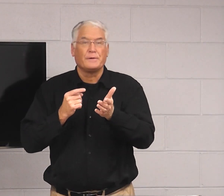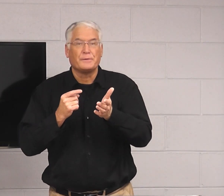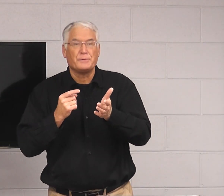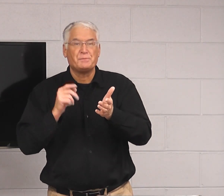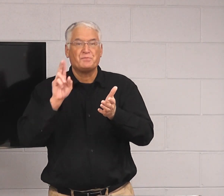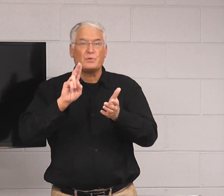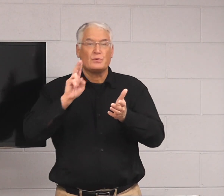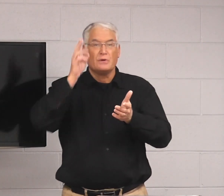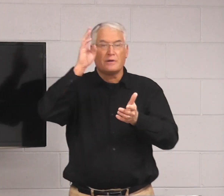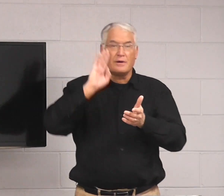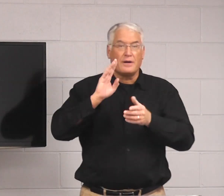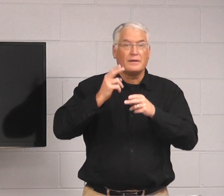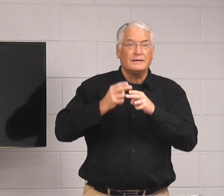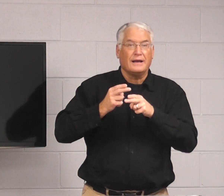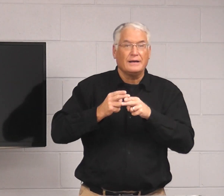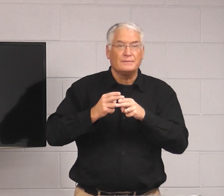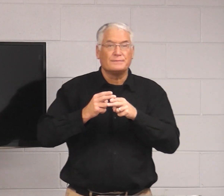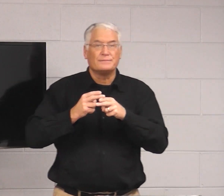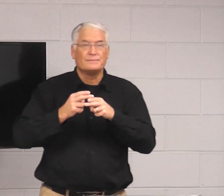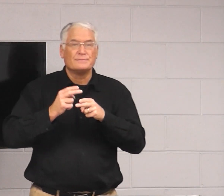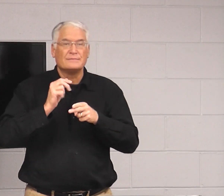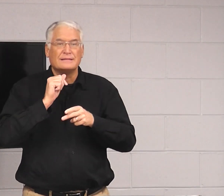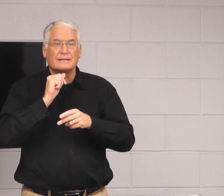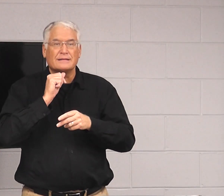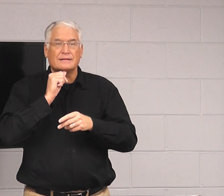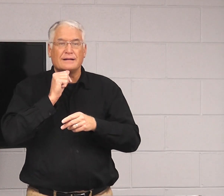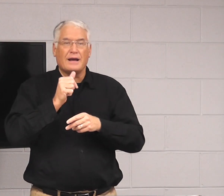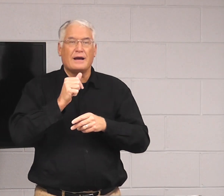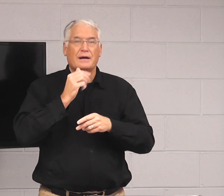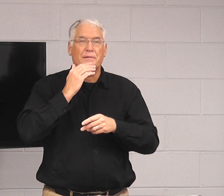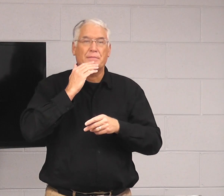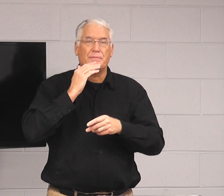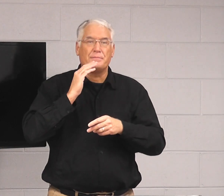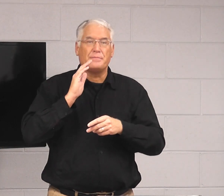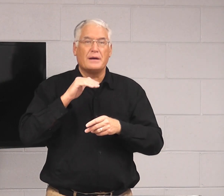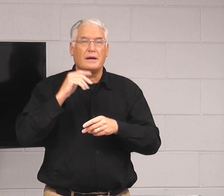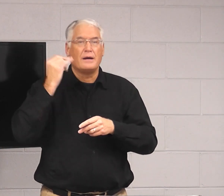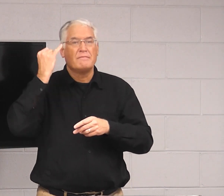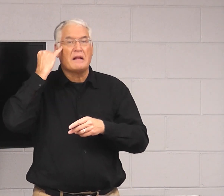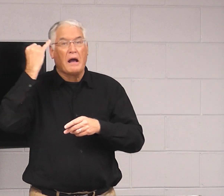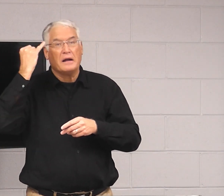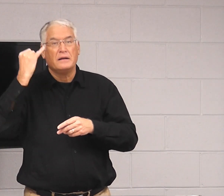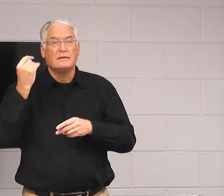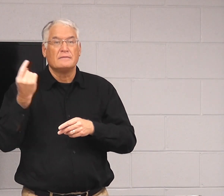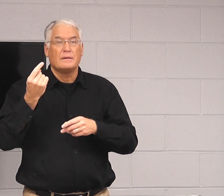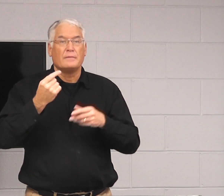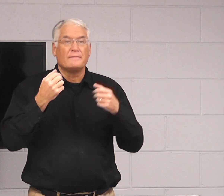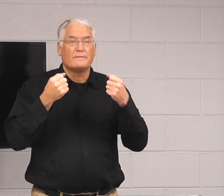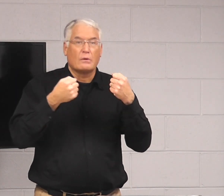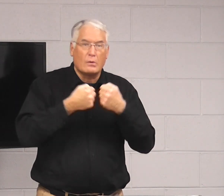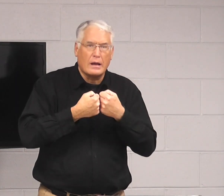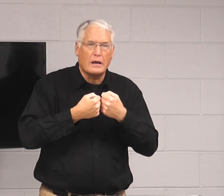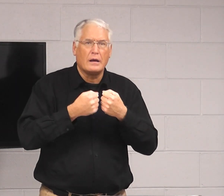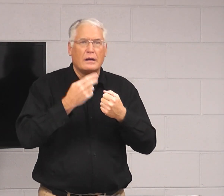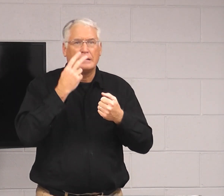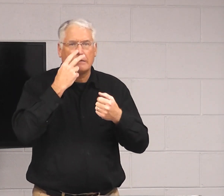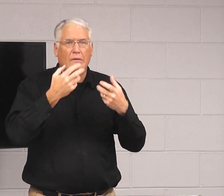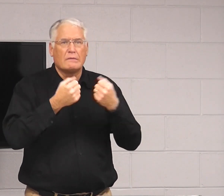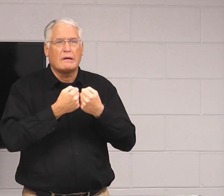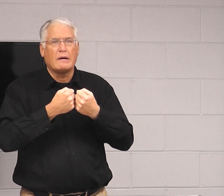Sometimes, we use God's name. And it's not bad, because, you know, I have an idea of something. see a wreck,